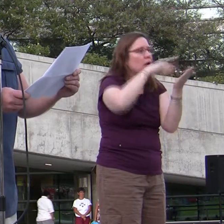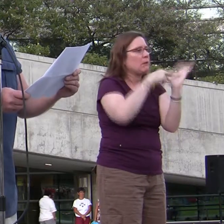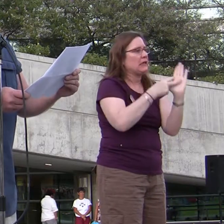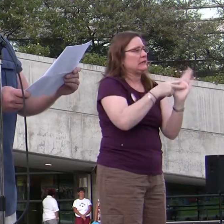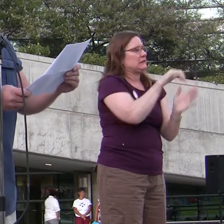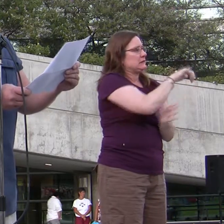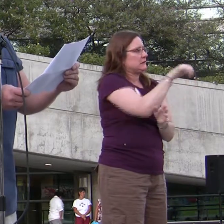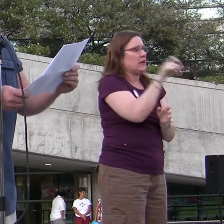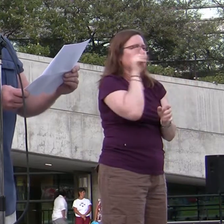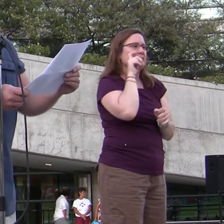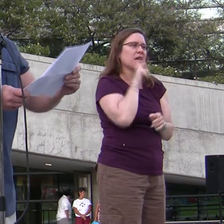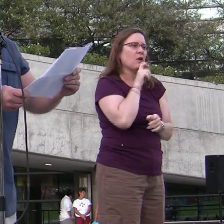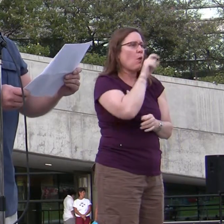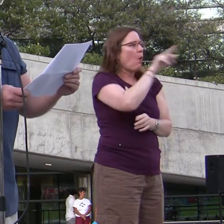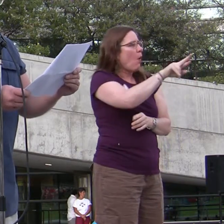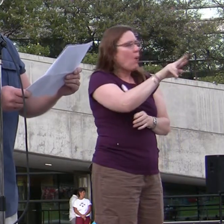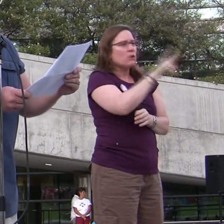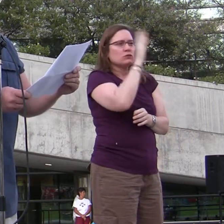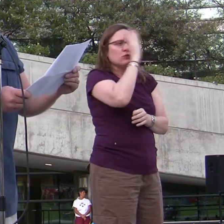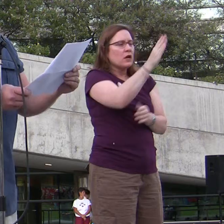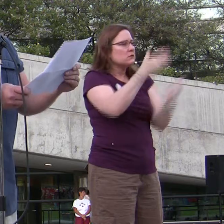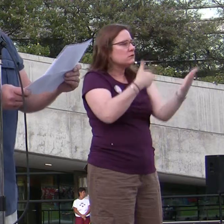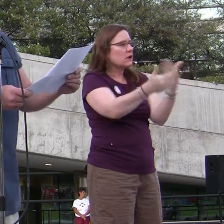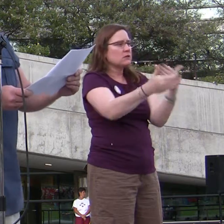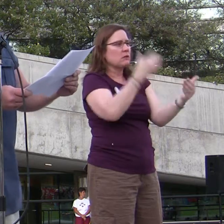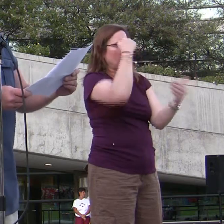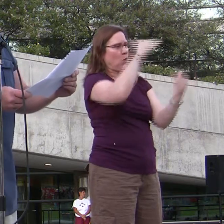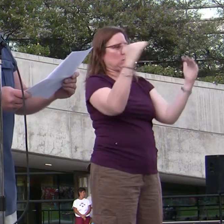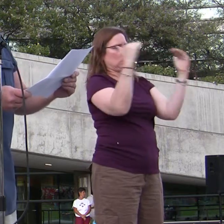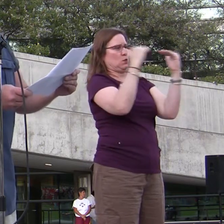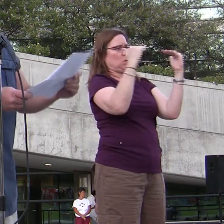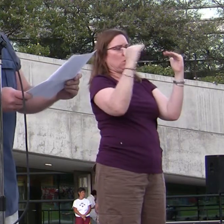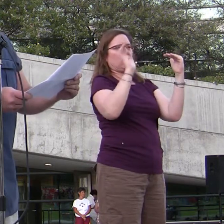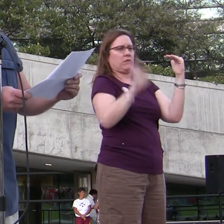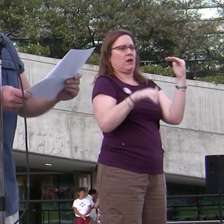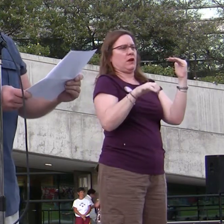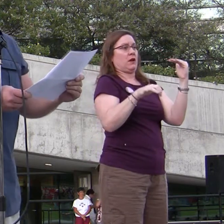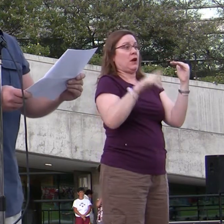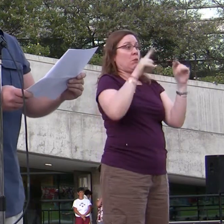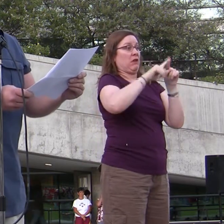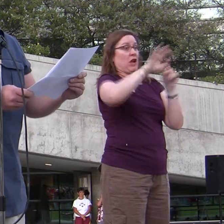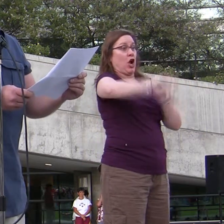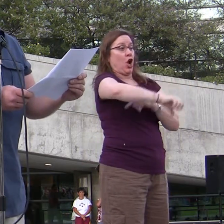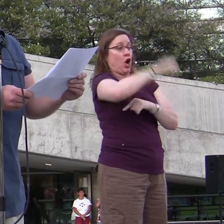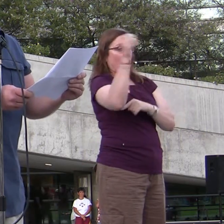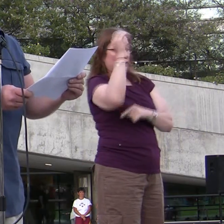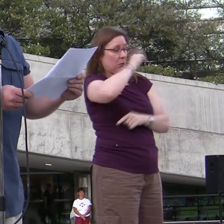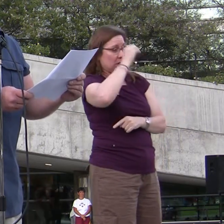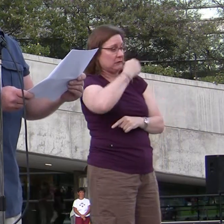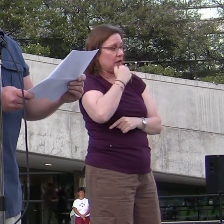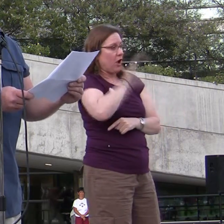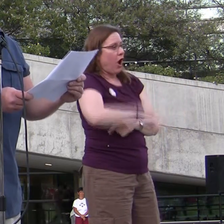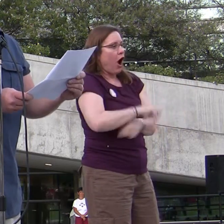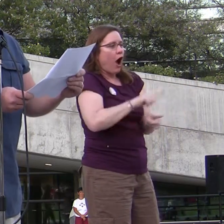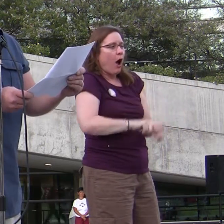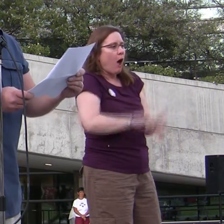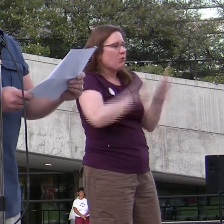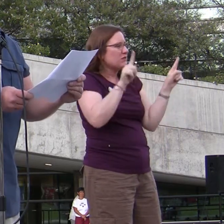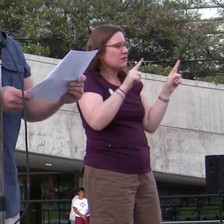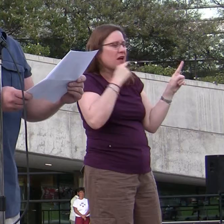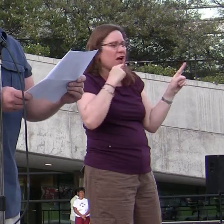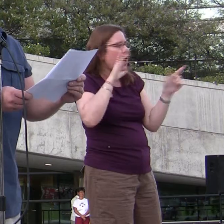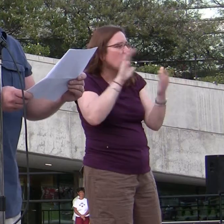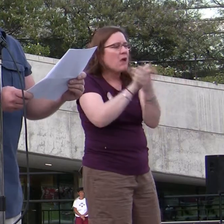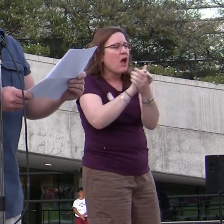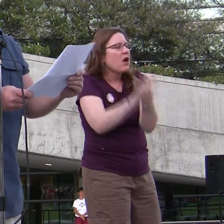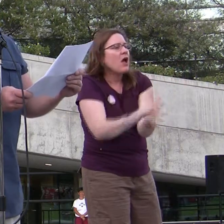couples in order to be equal. In the opposing opinion, they said the opposite. They said the word marriage was too important to the